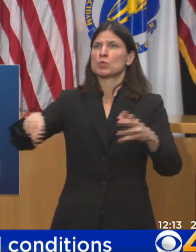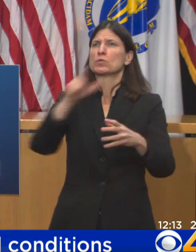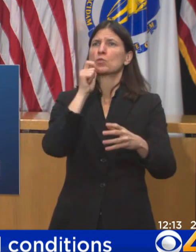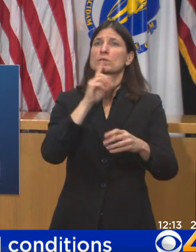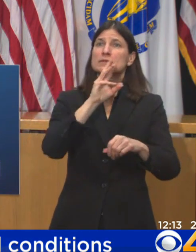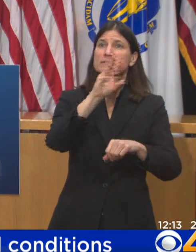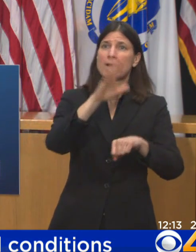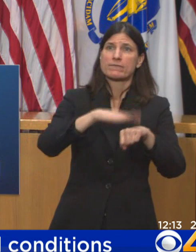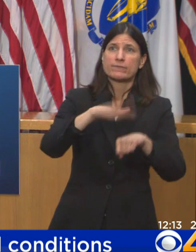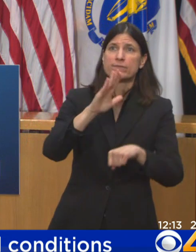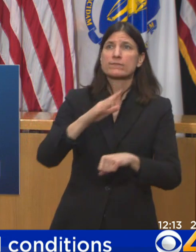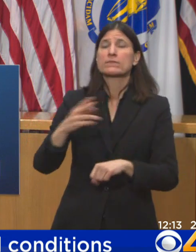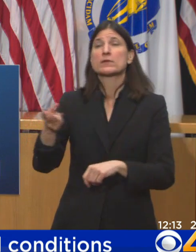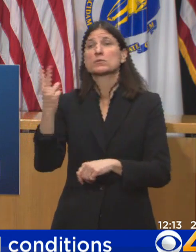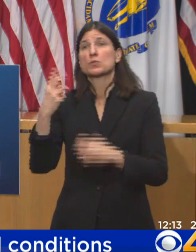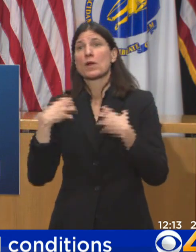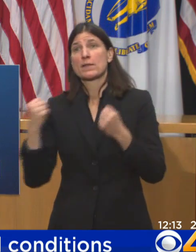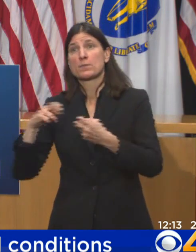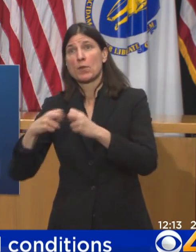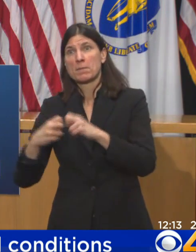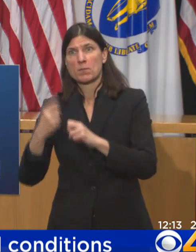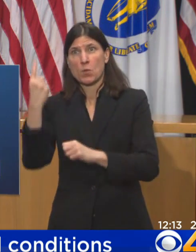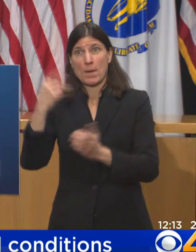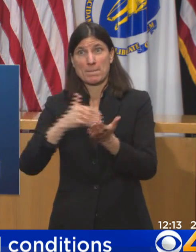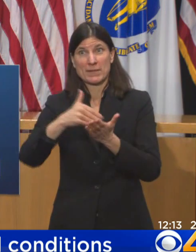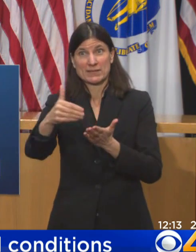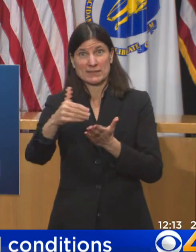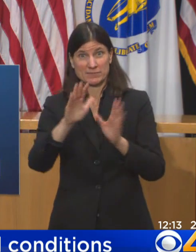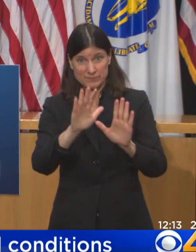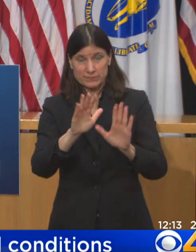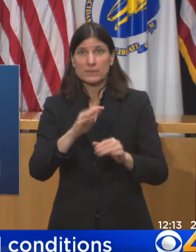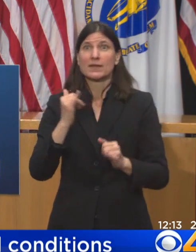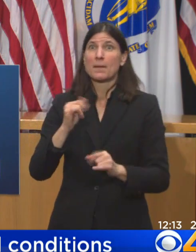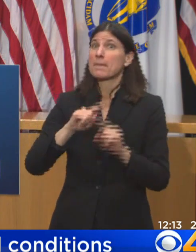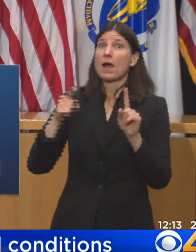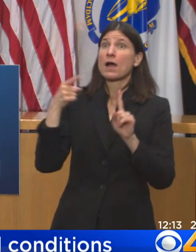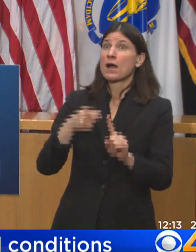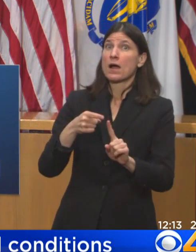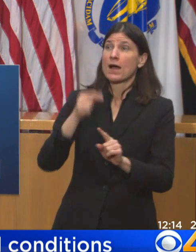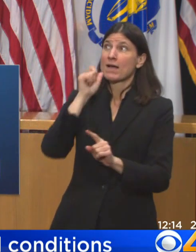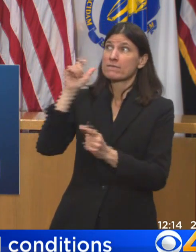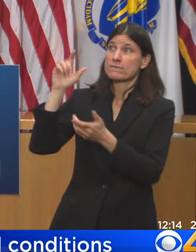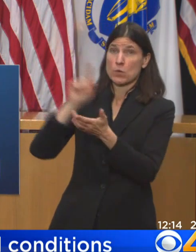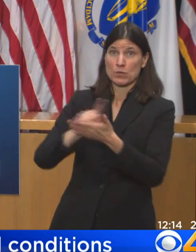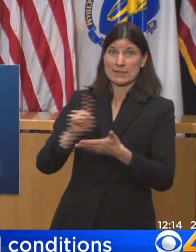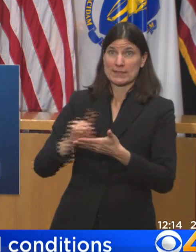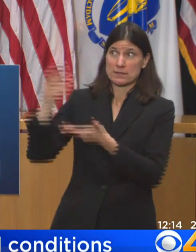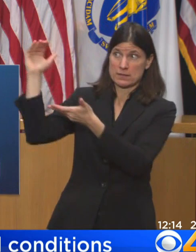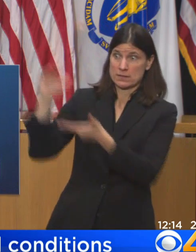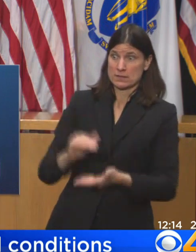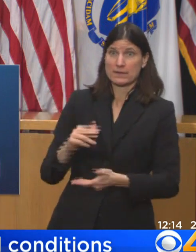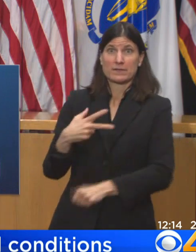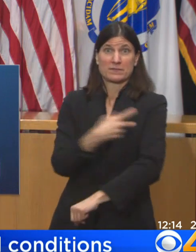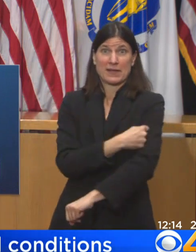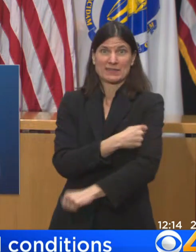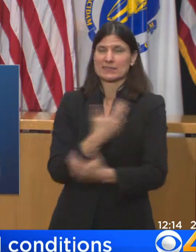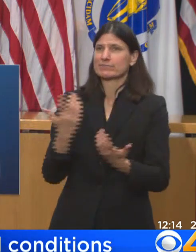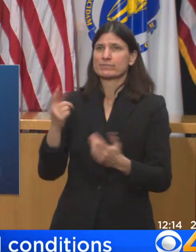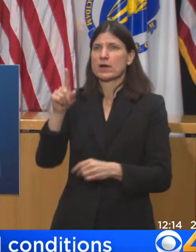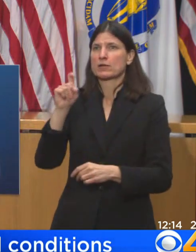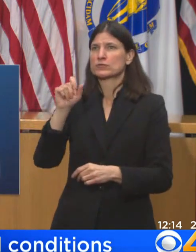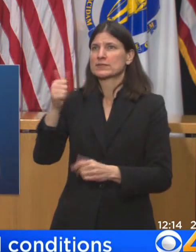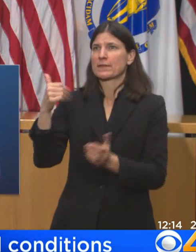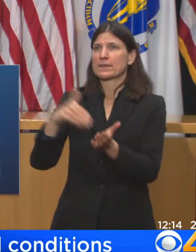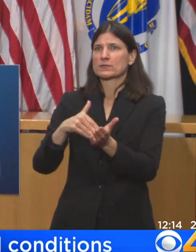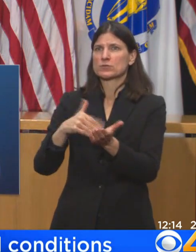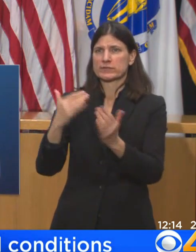the Commonwealth of Massachusetts. Unless we see a massive increase in shipments from the feds, it will take us at least a month